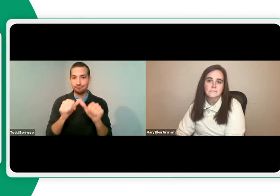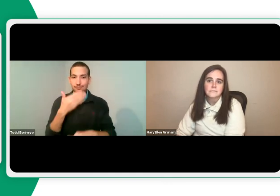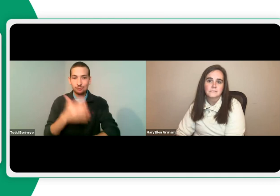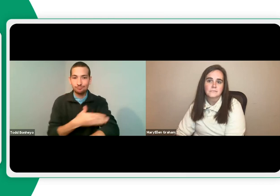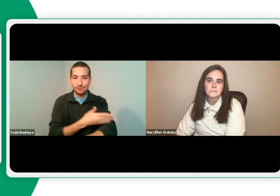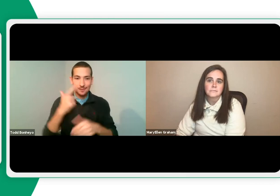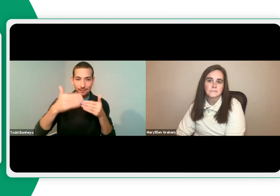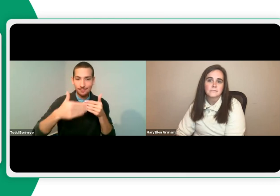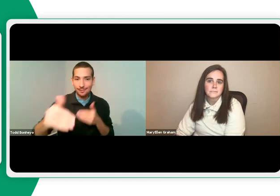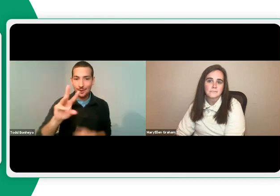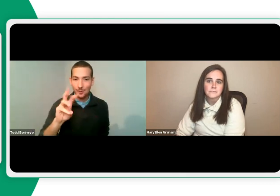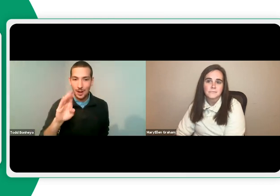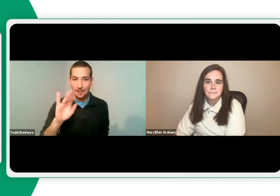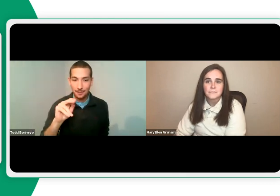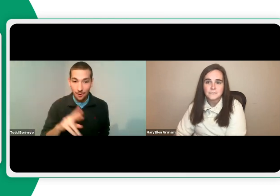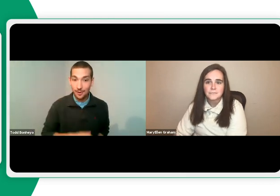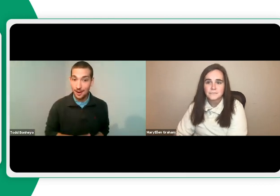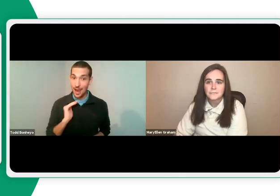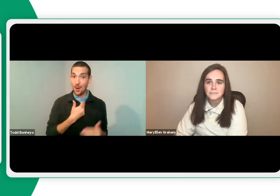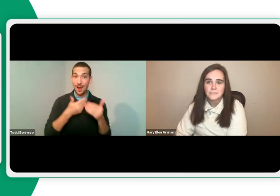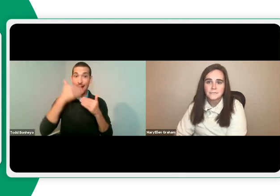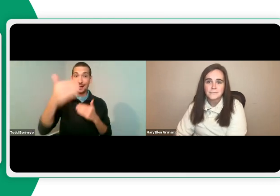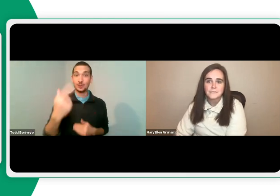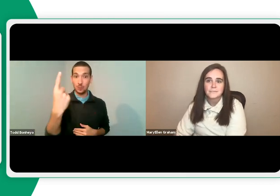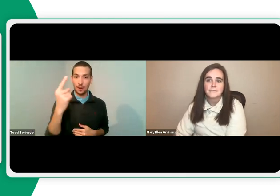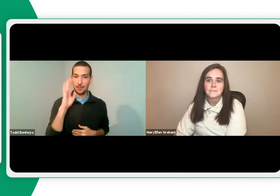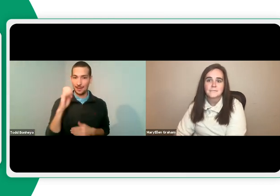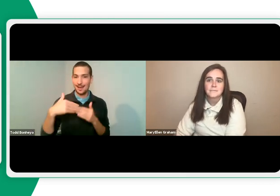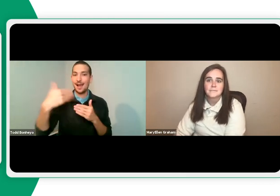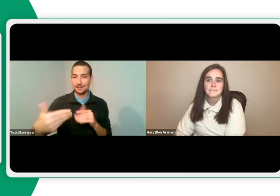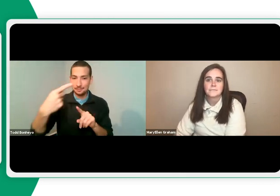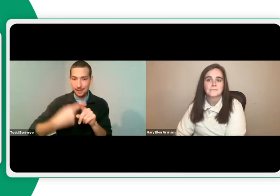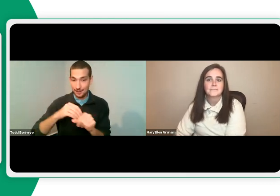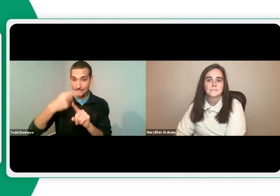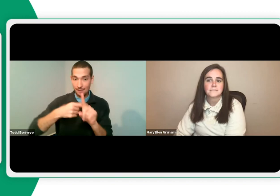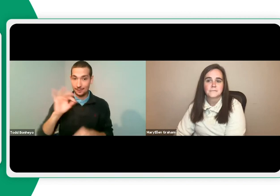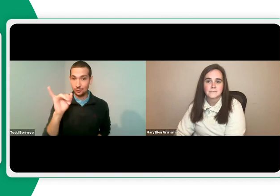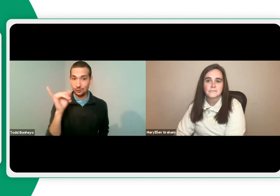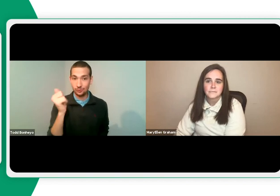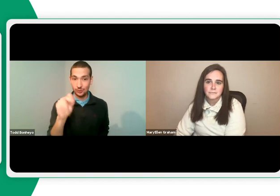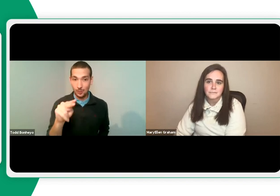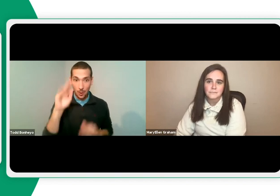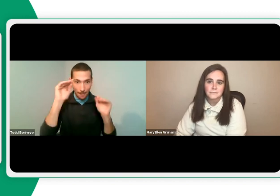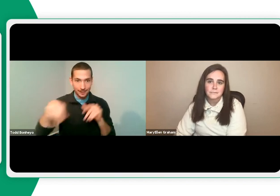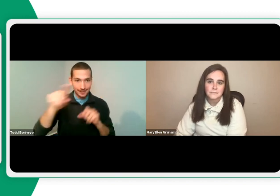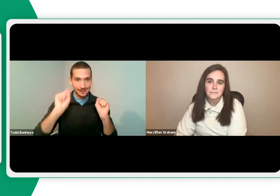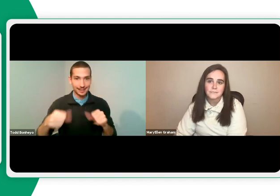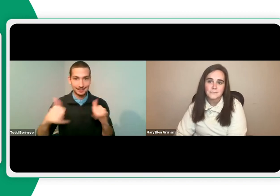us know what you liked and what we can improve so that our future webinars get better and better. The next one will be in the month of